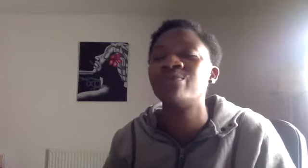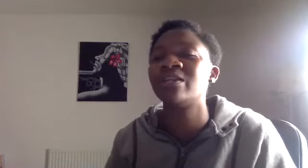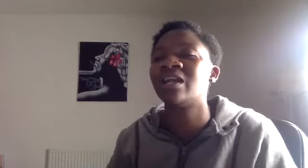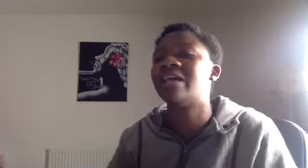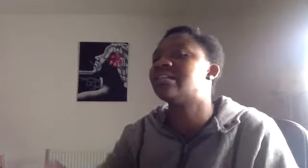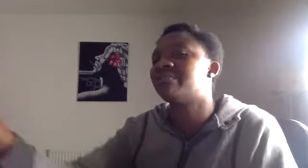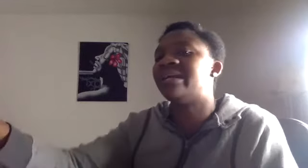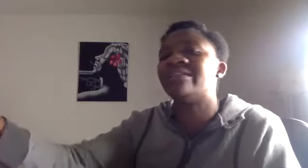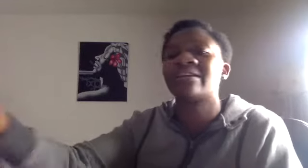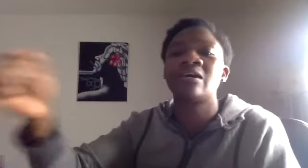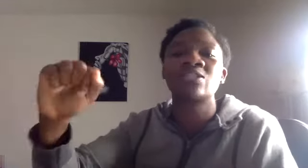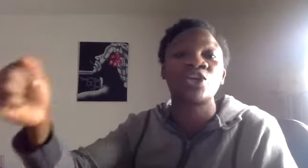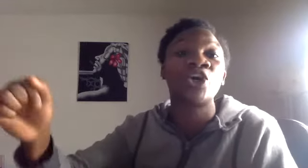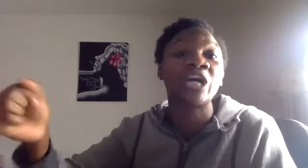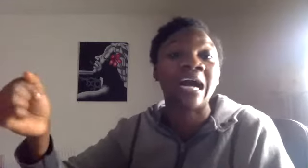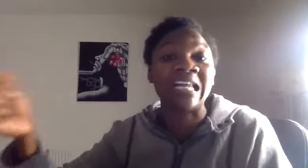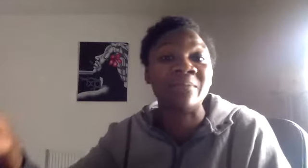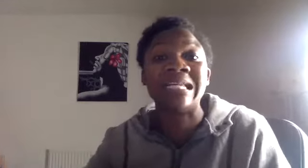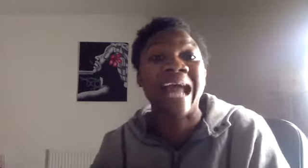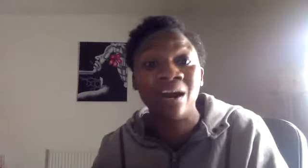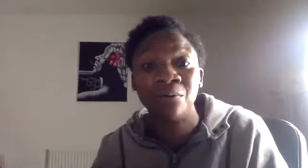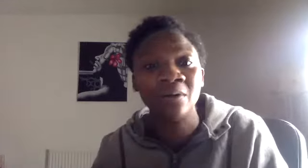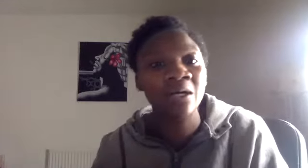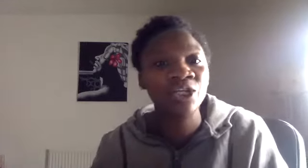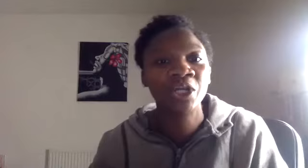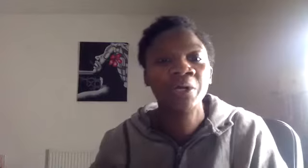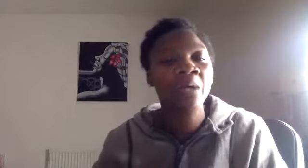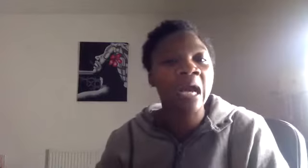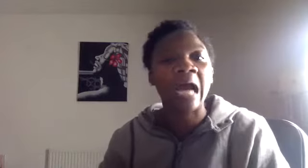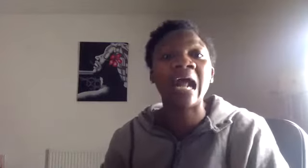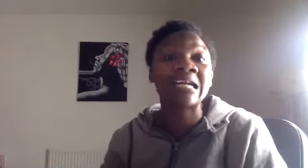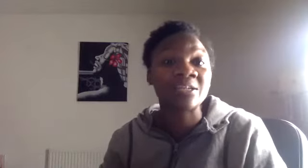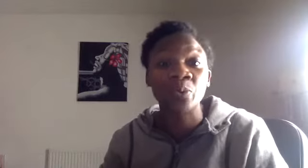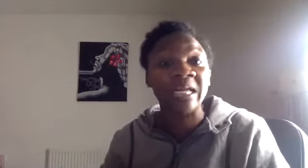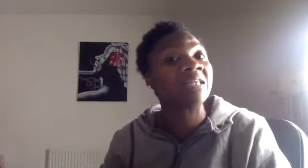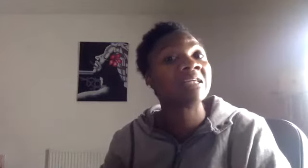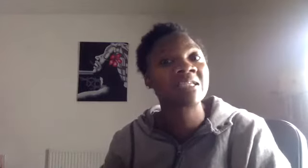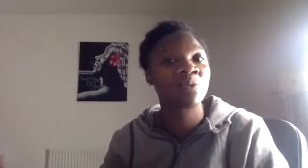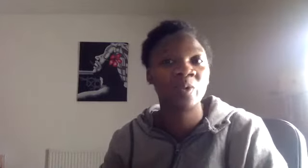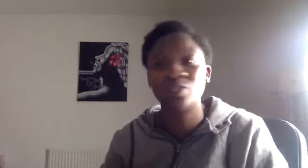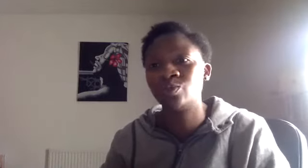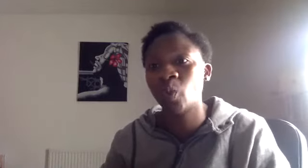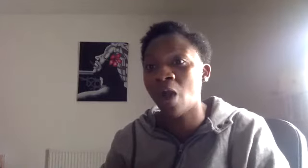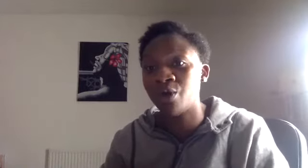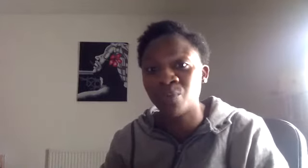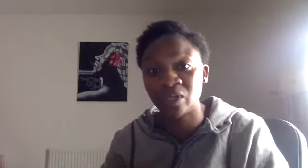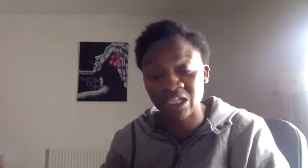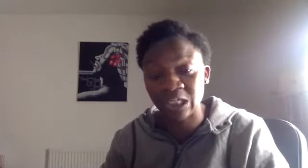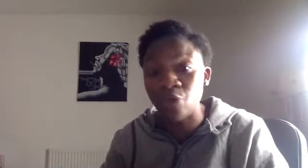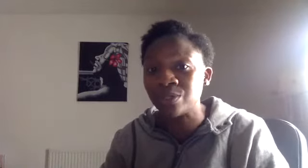that the light doesn't mean that the car's going to conk out any minute now, you know? And actually this is what we do to our own bodies as humans.